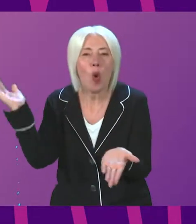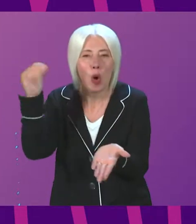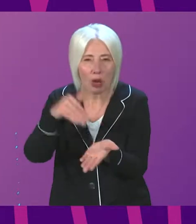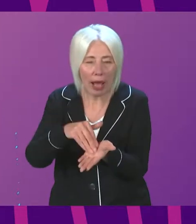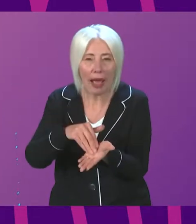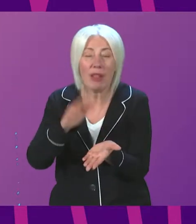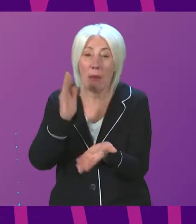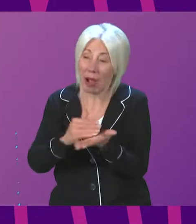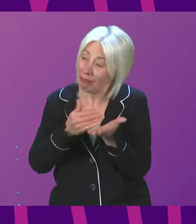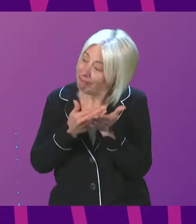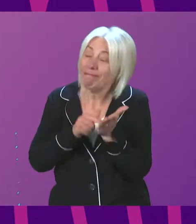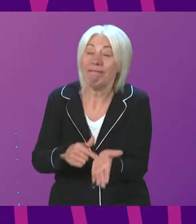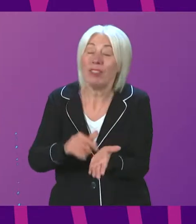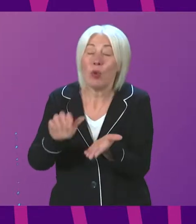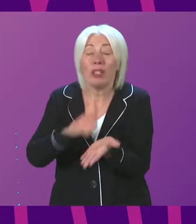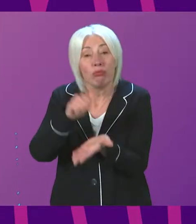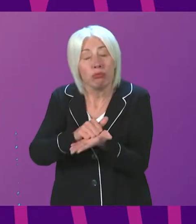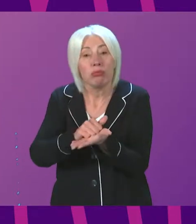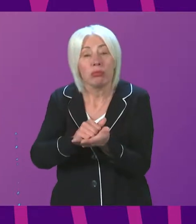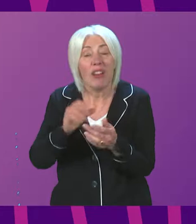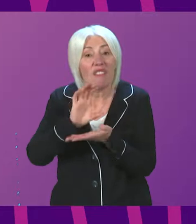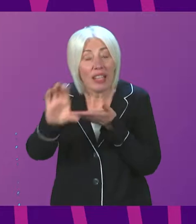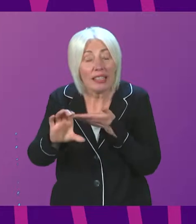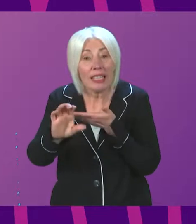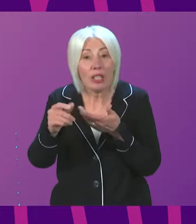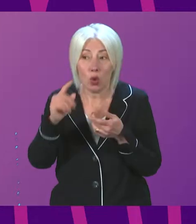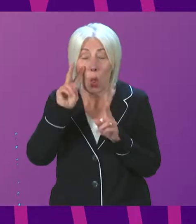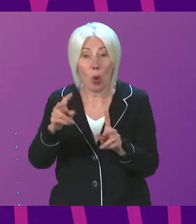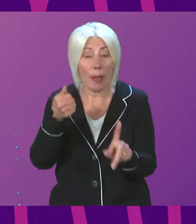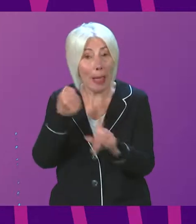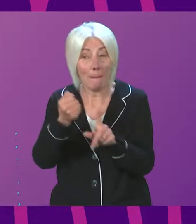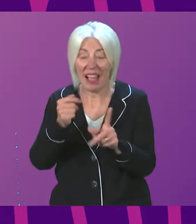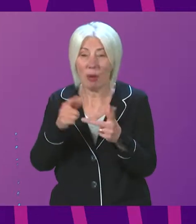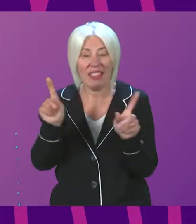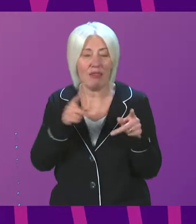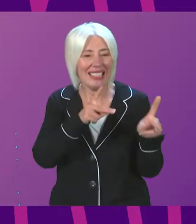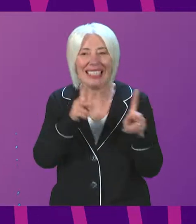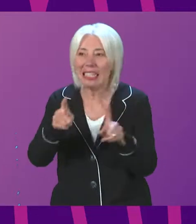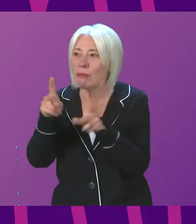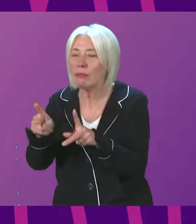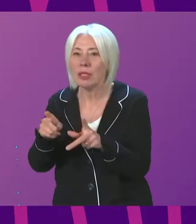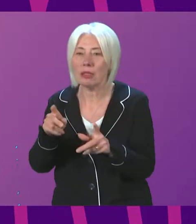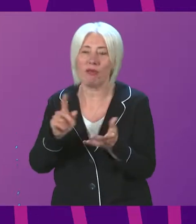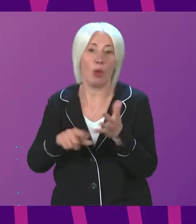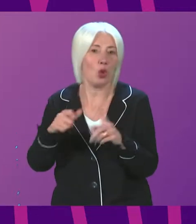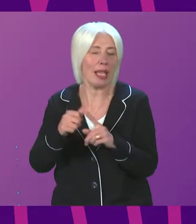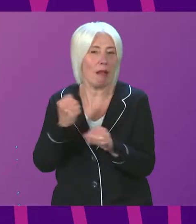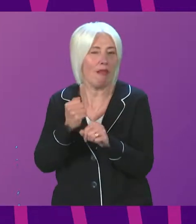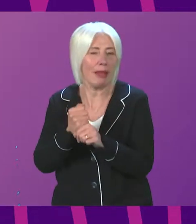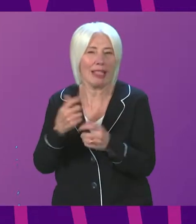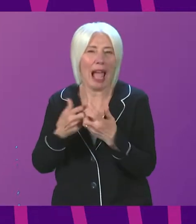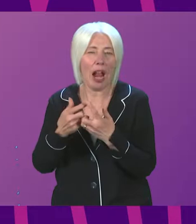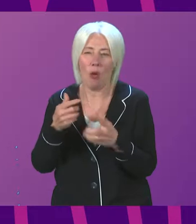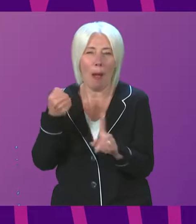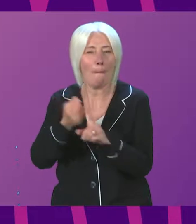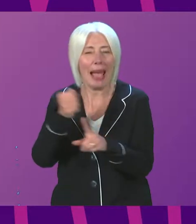need to provide appropriate funding that reflects the unique impact of the various UK government scheme's implementation on public services and local